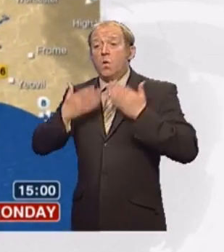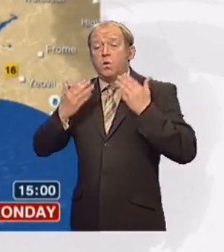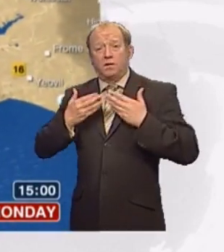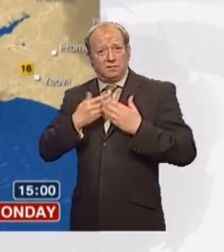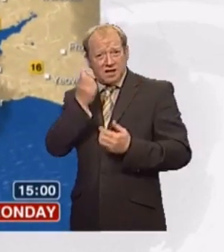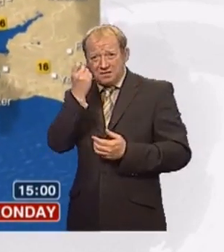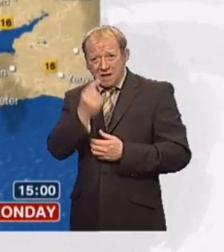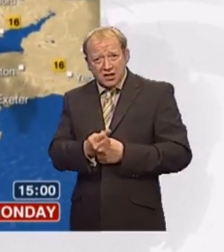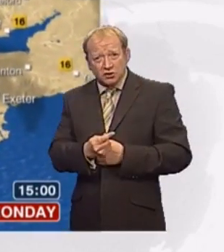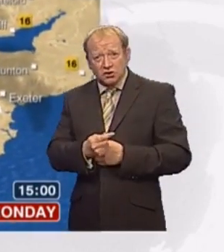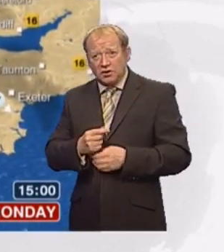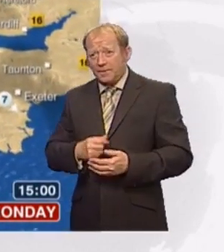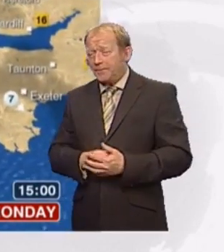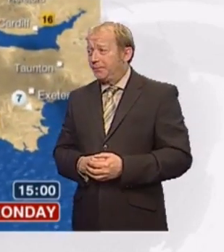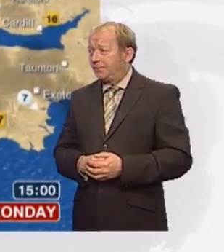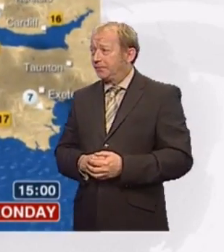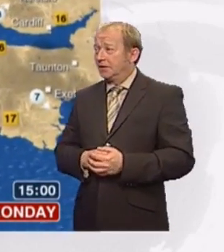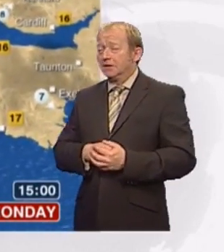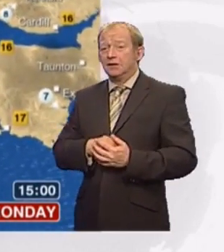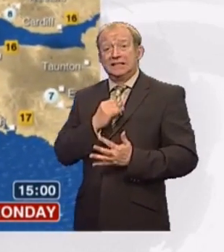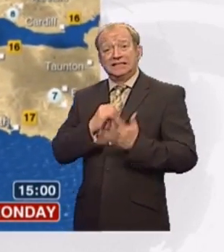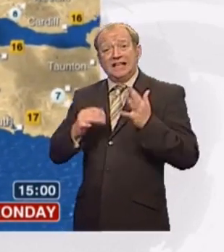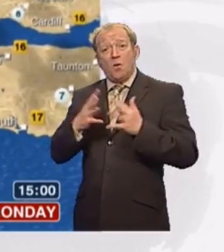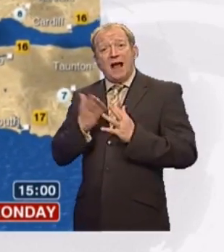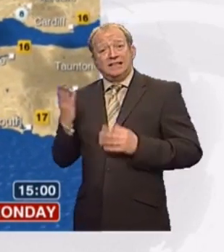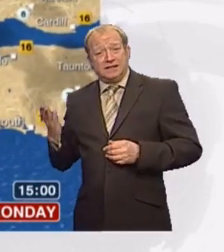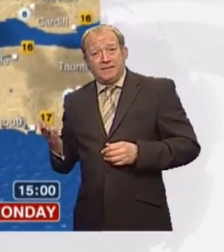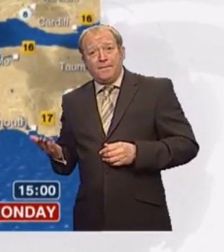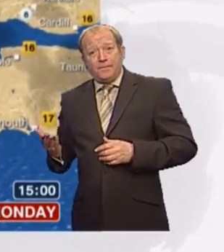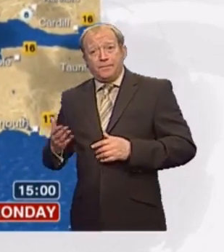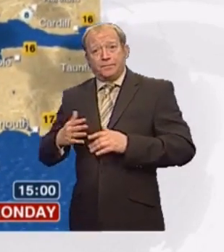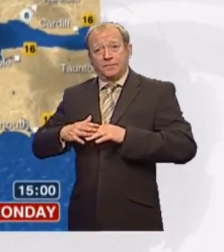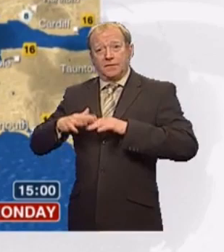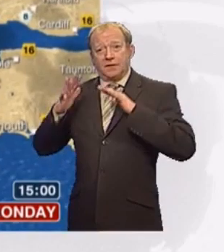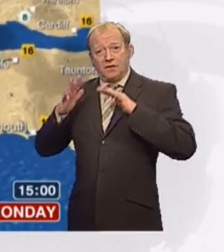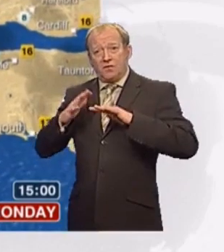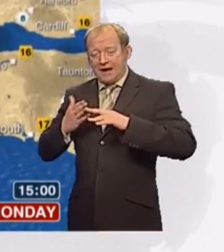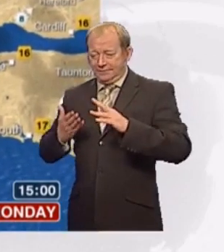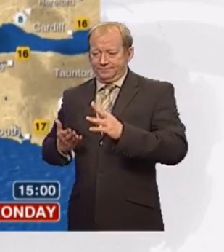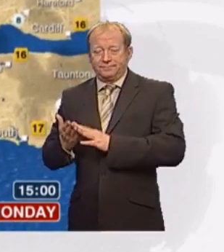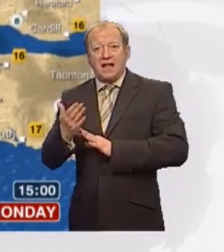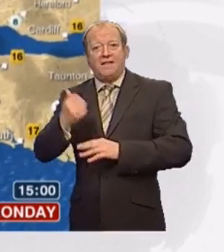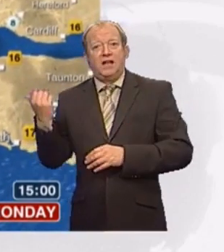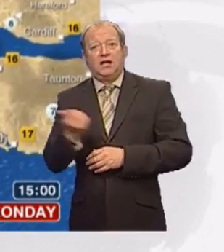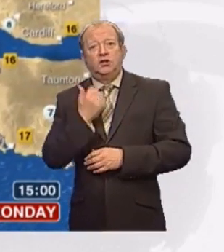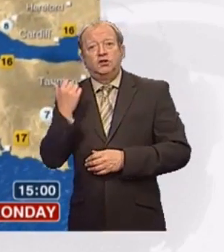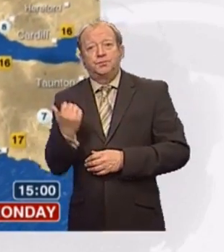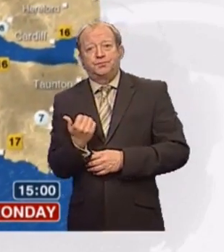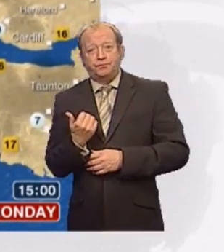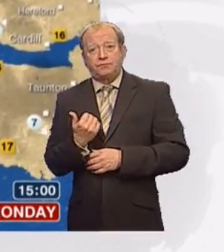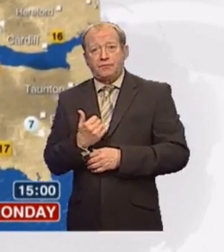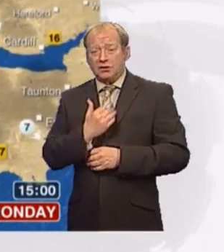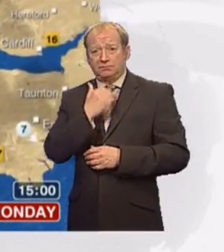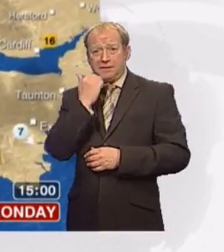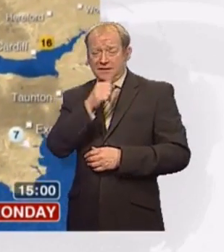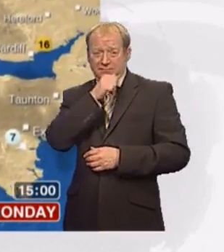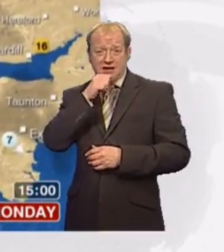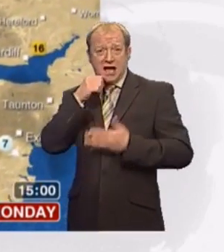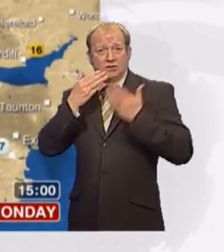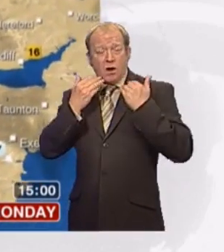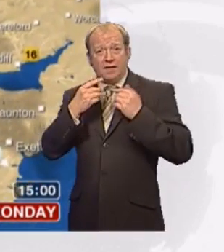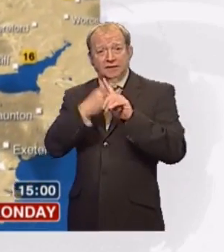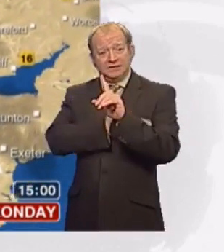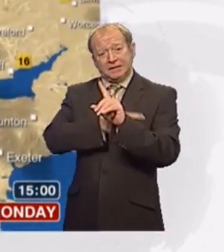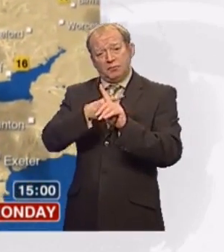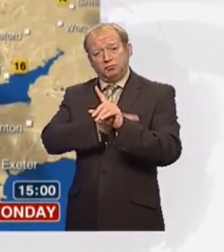that cloud away. In the southwest of the country, the rain has gone through. So here we have plenty of fine weather, temperatures